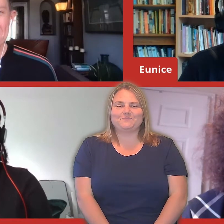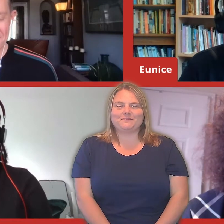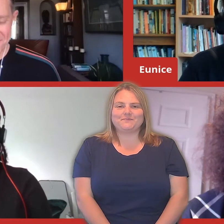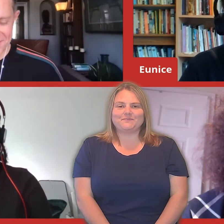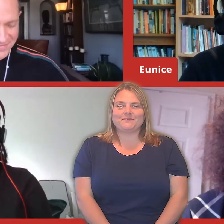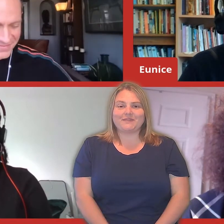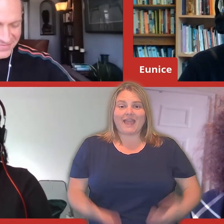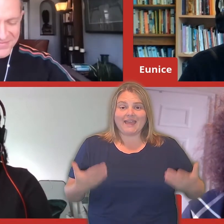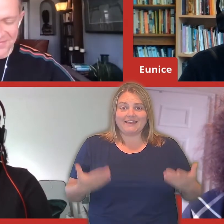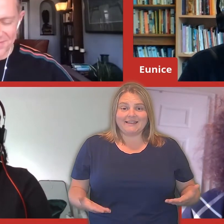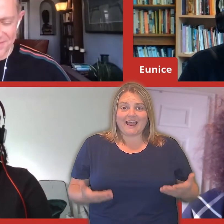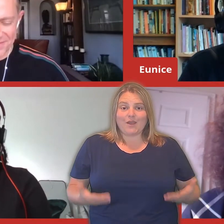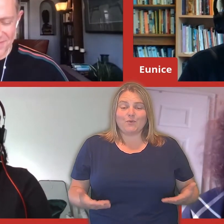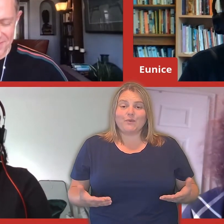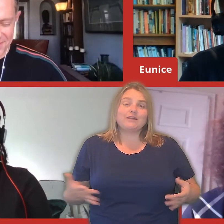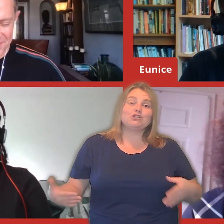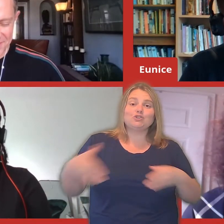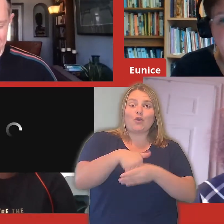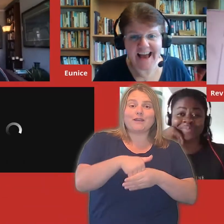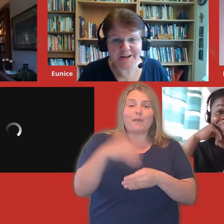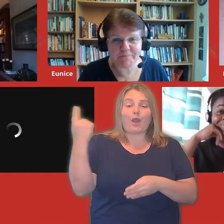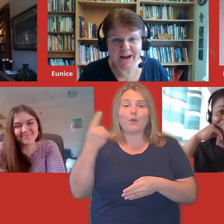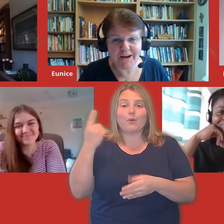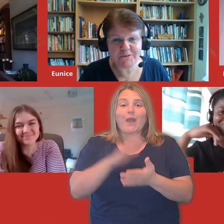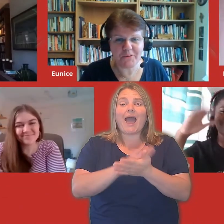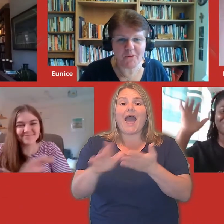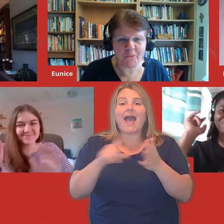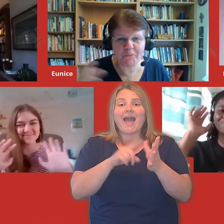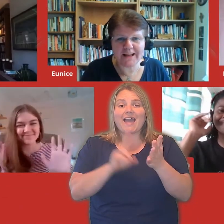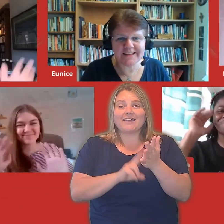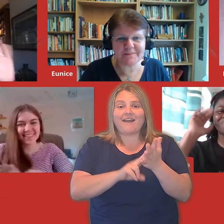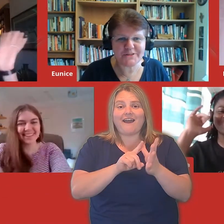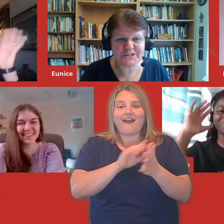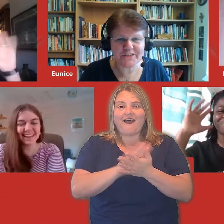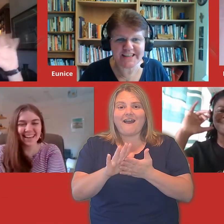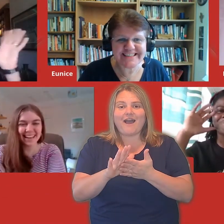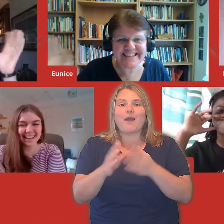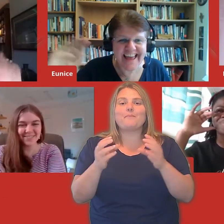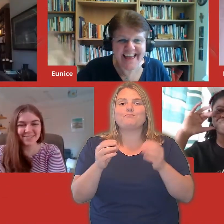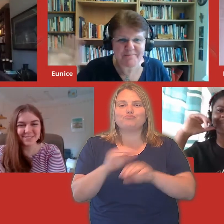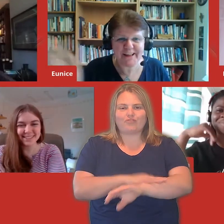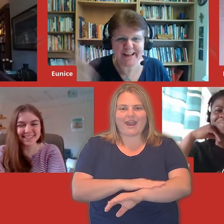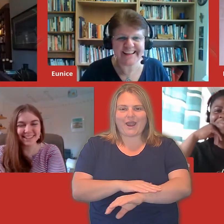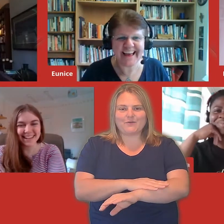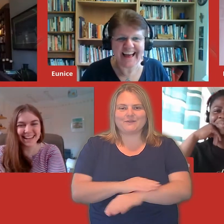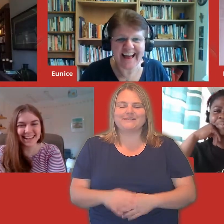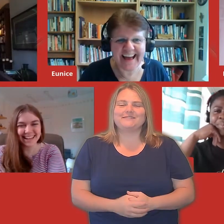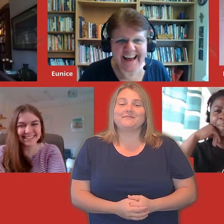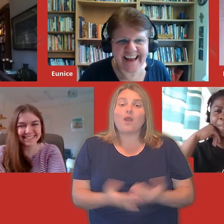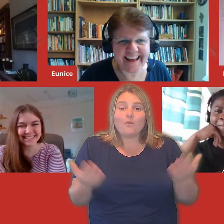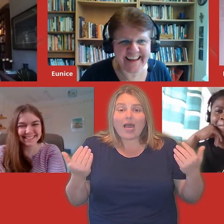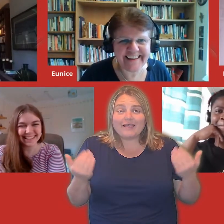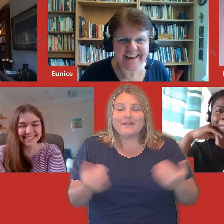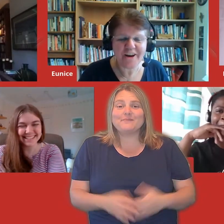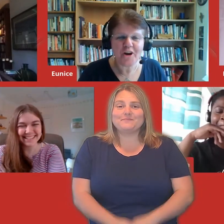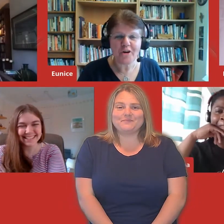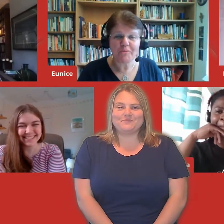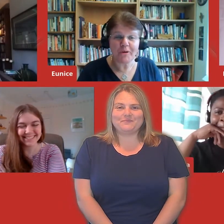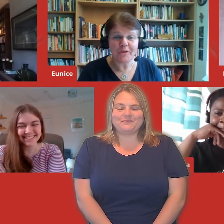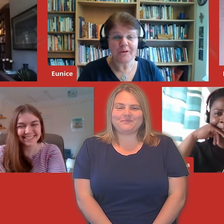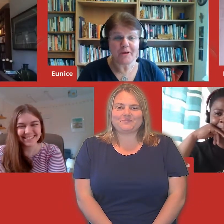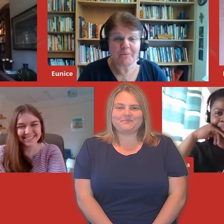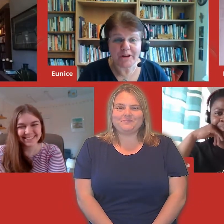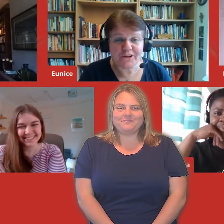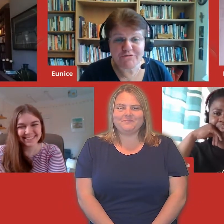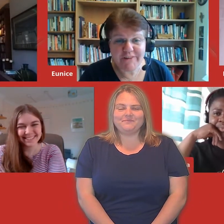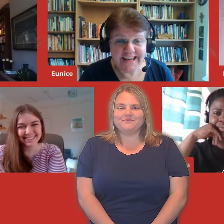And now we're going to be joined by Hannah, Hannah Brown. Welcome to the table. Hi. Great to see